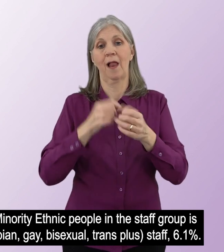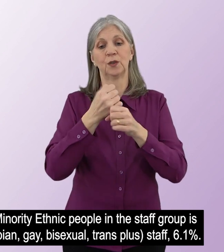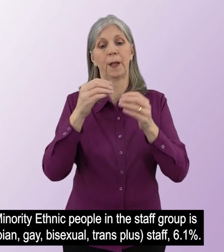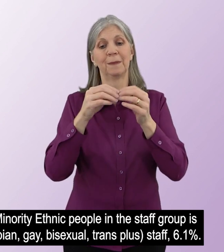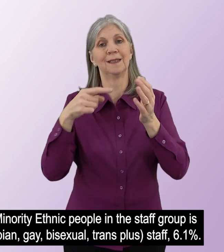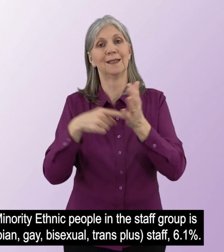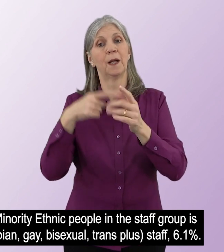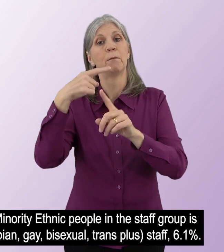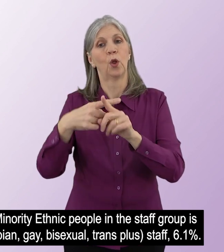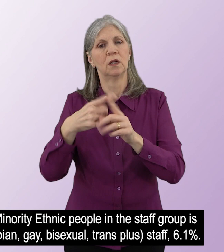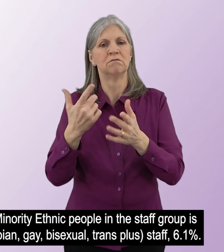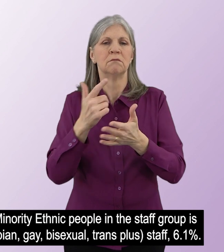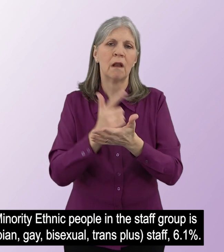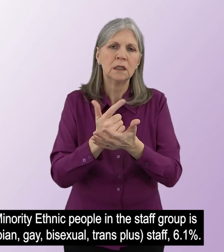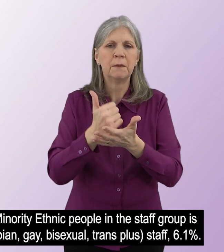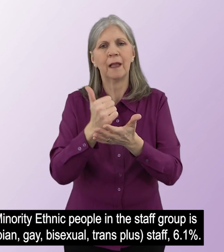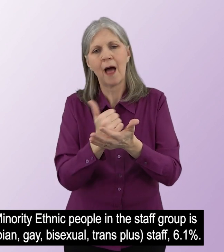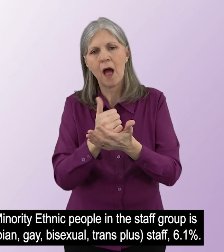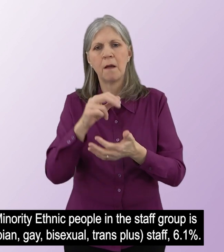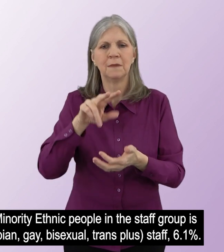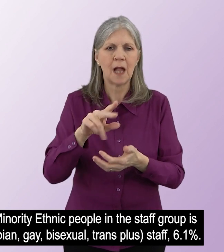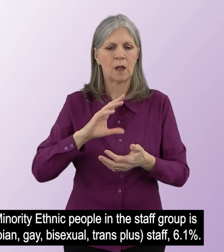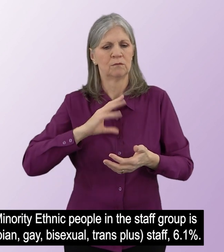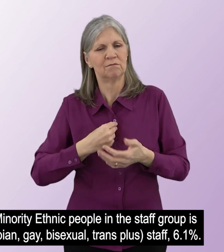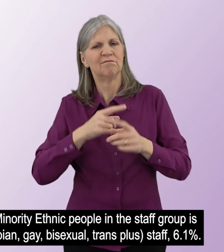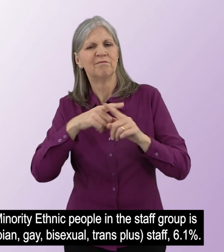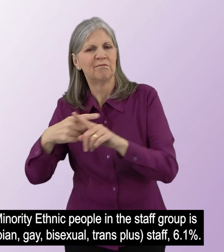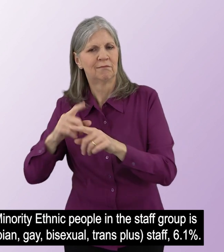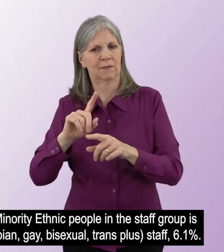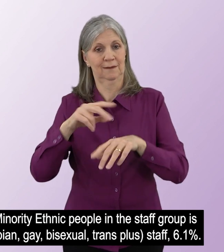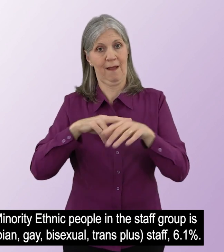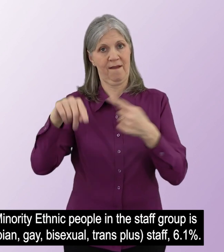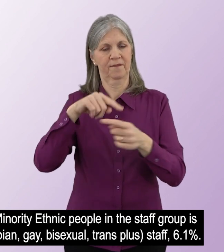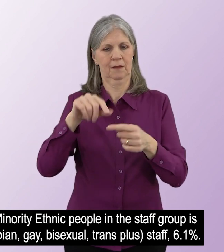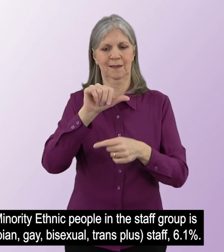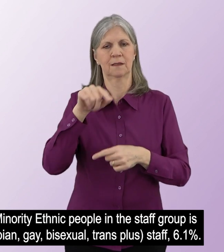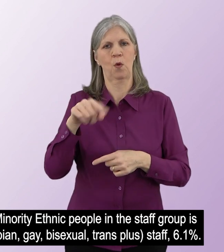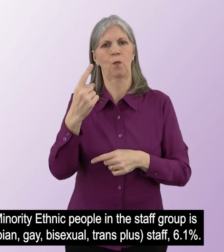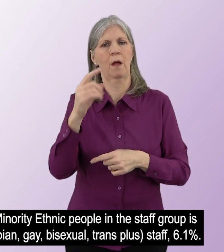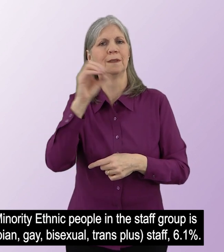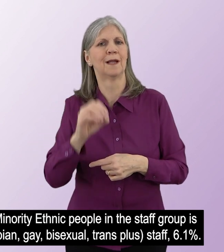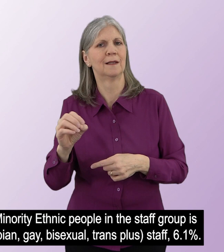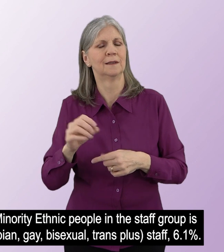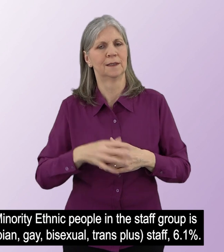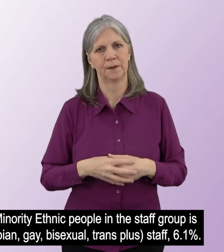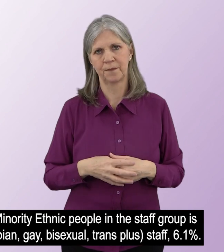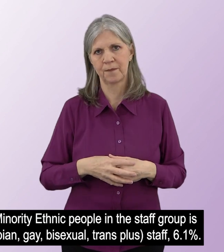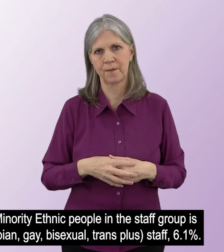+, lesbian, gay, bisexual, trans plus staff, 6.1%. The